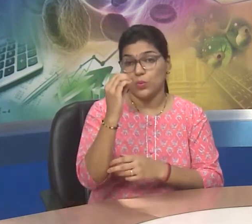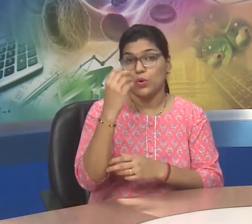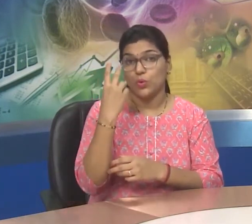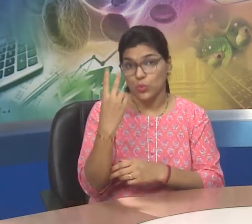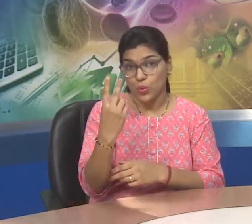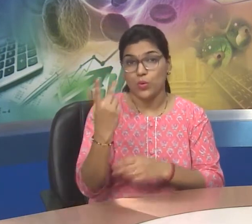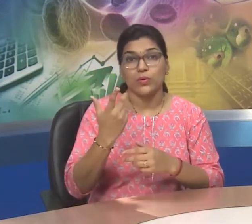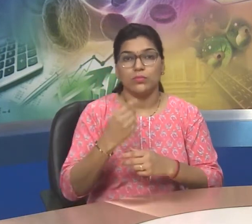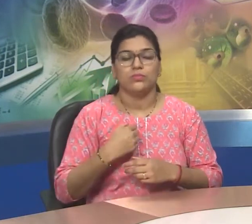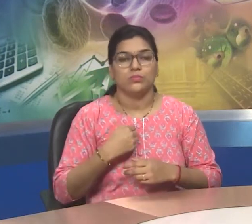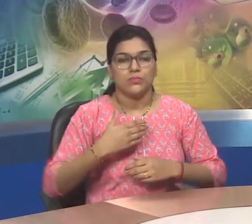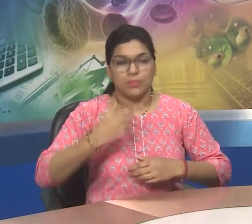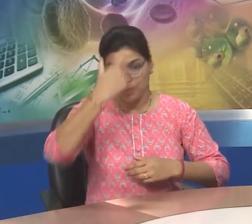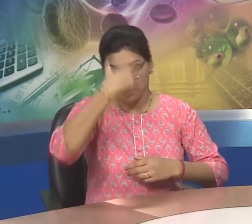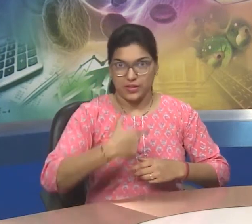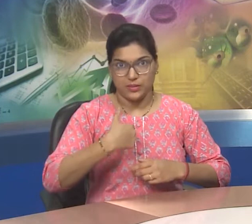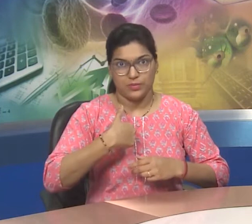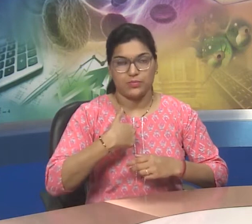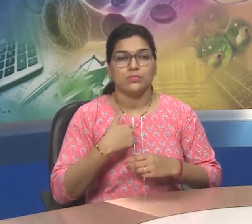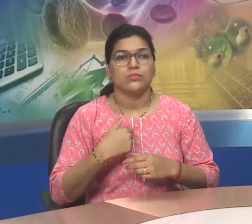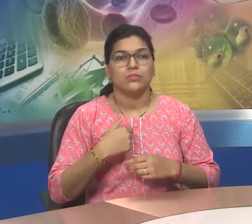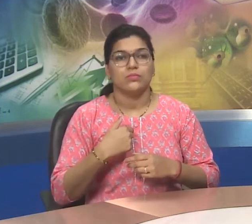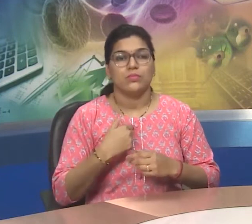You all know the meaning of CO2.